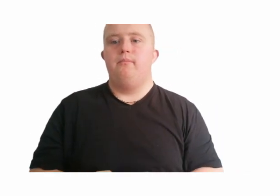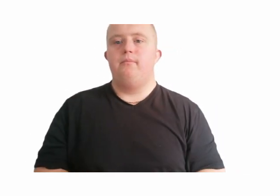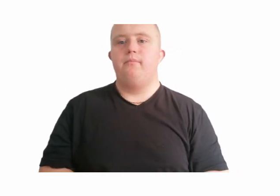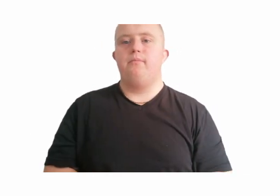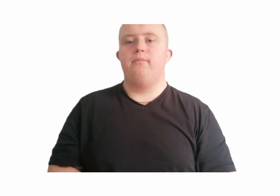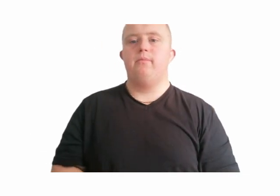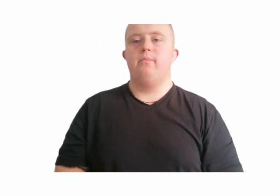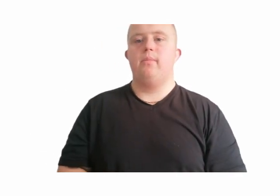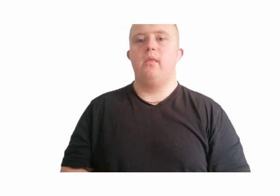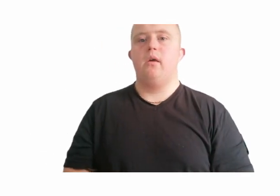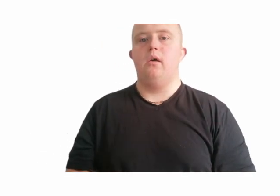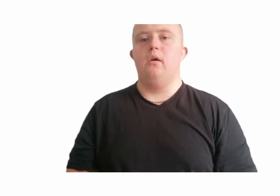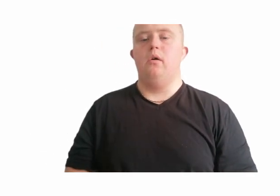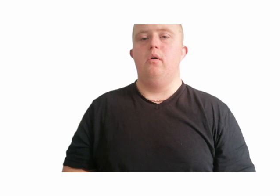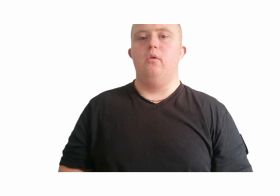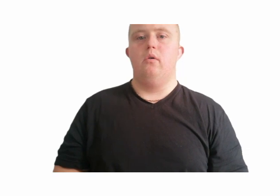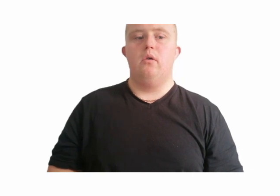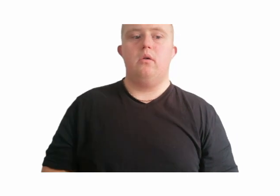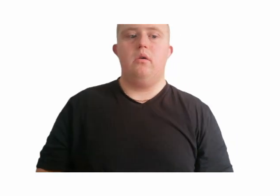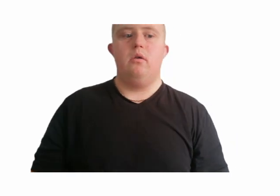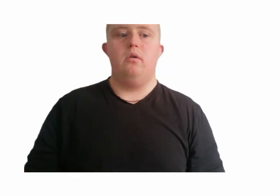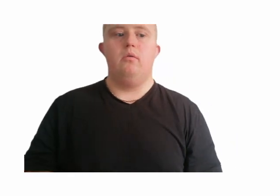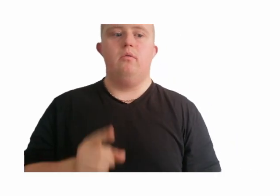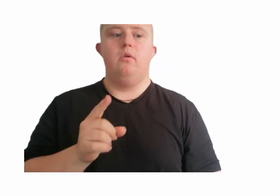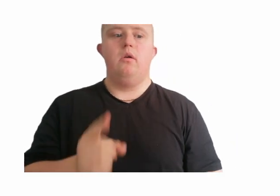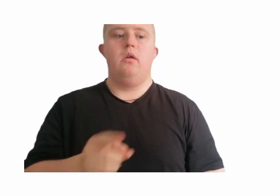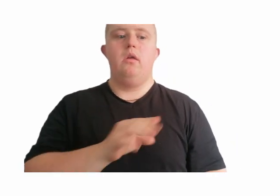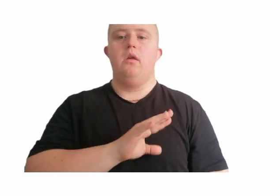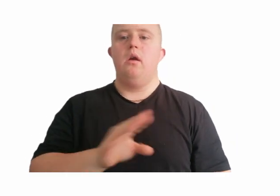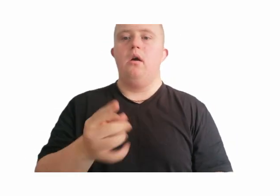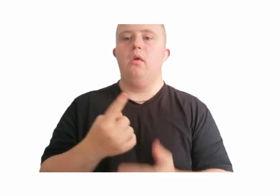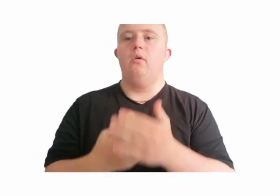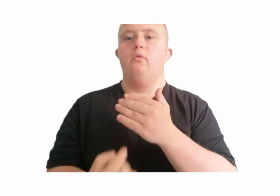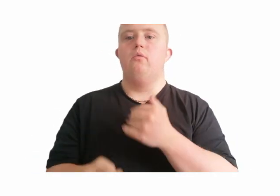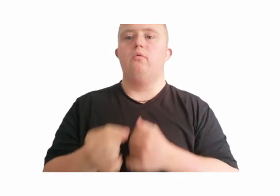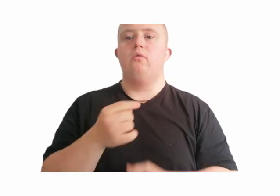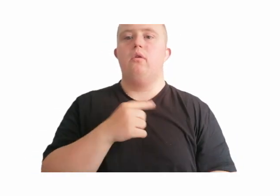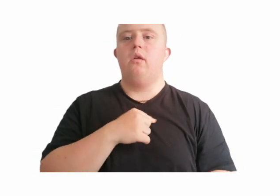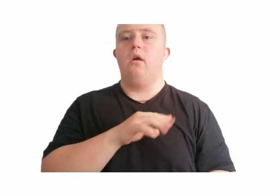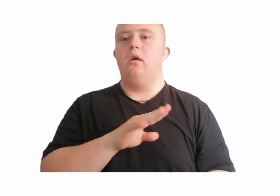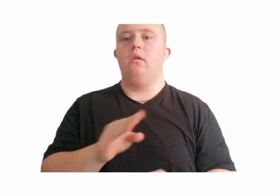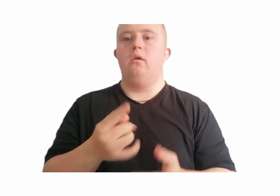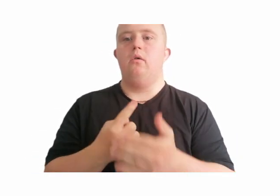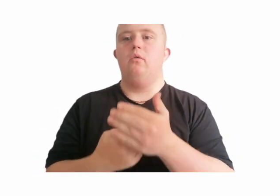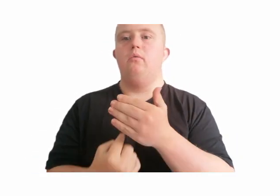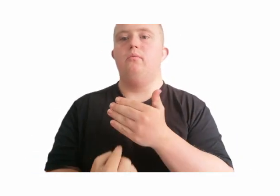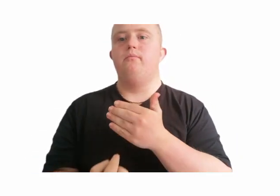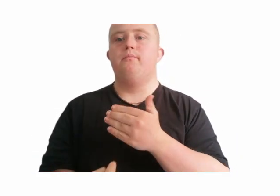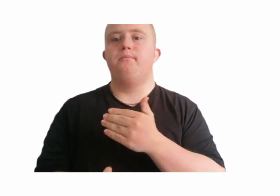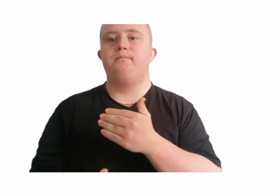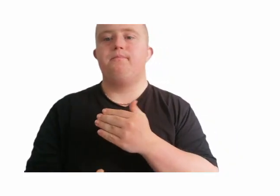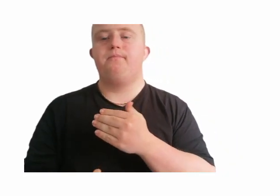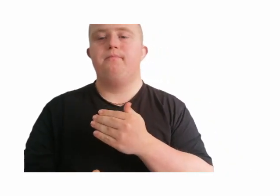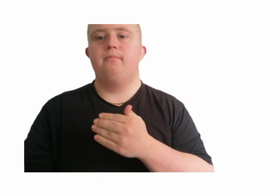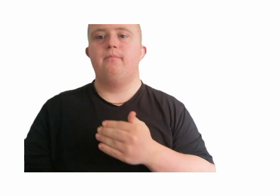am here with you Though Though you but I am here